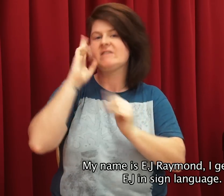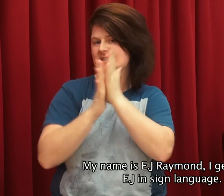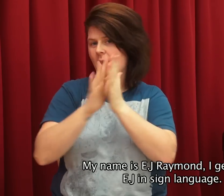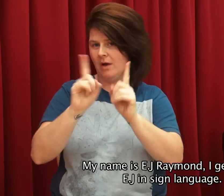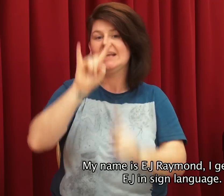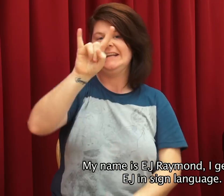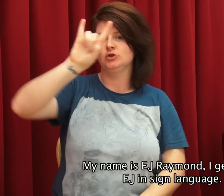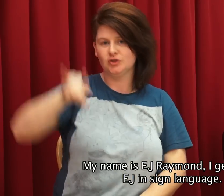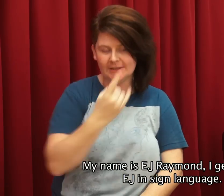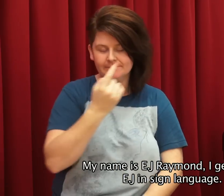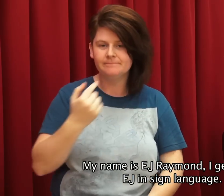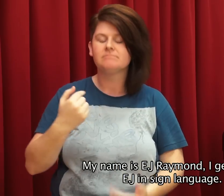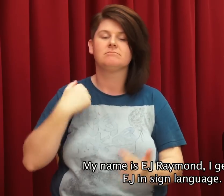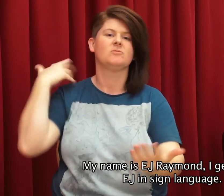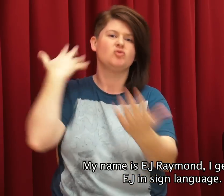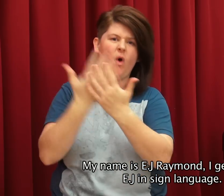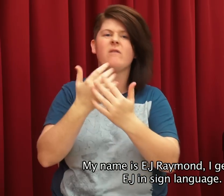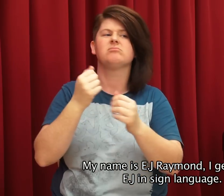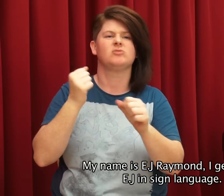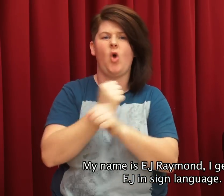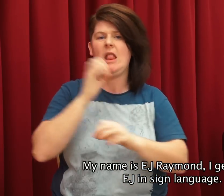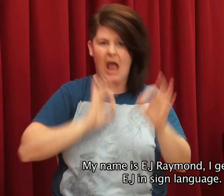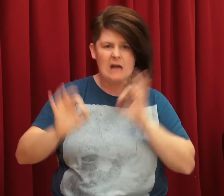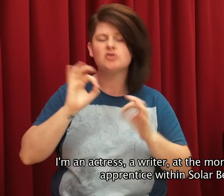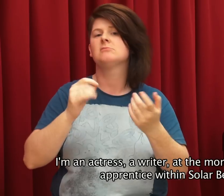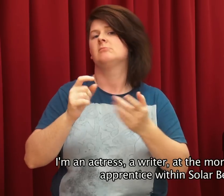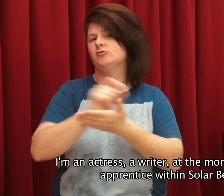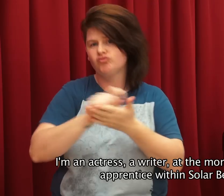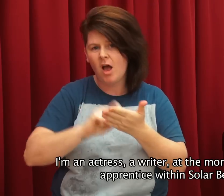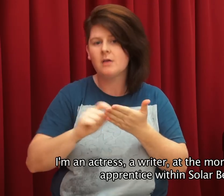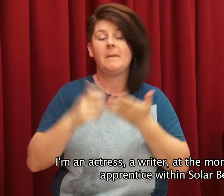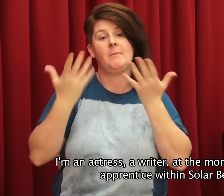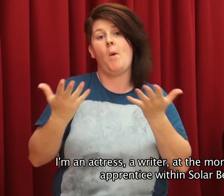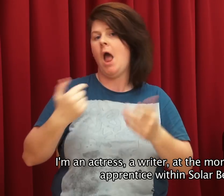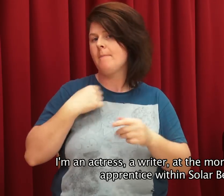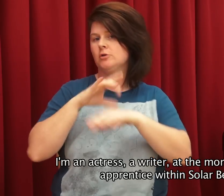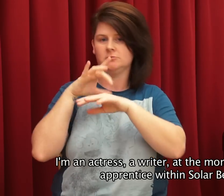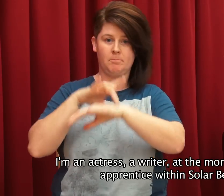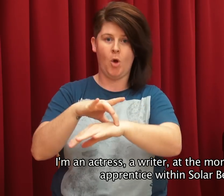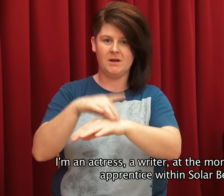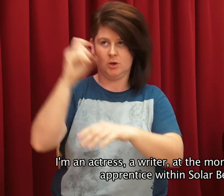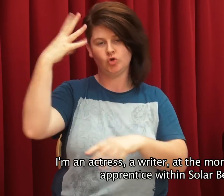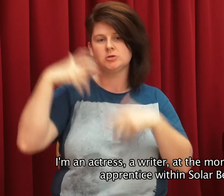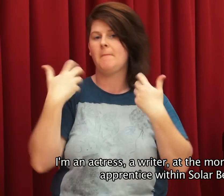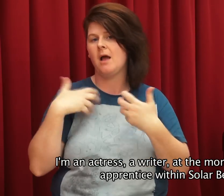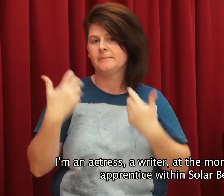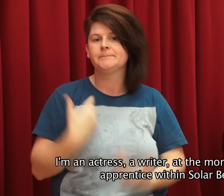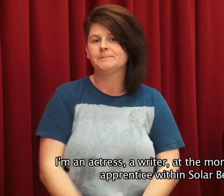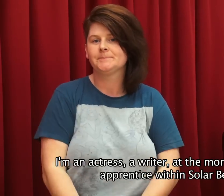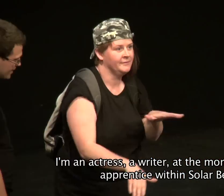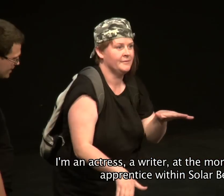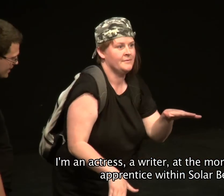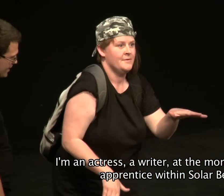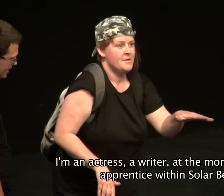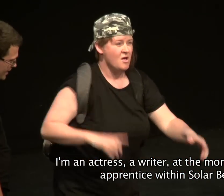My name is E.J. Raymond. I get called E.J. from Simon Island. I'm an actress and a writer at the moment. I'm an apprentice